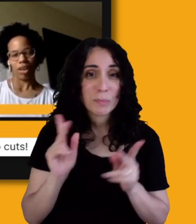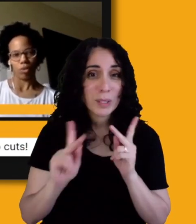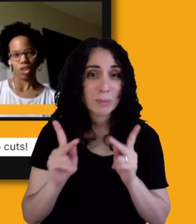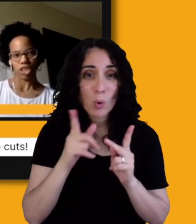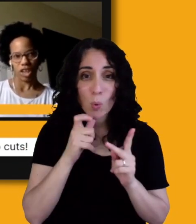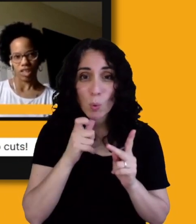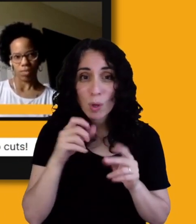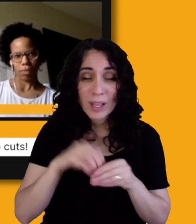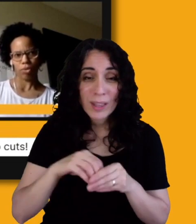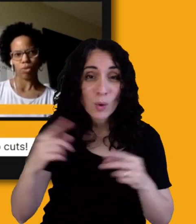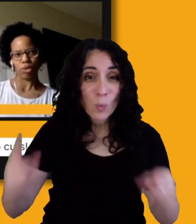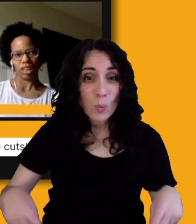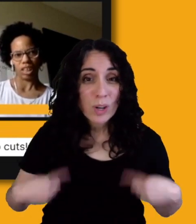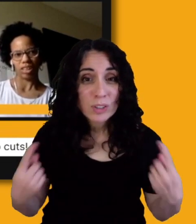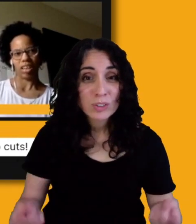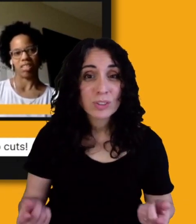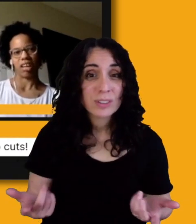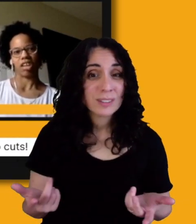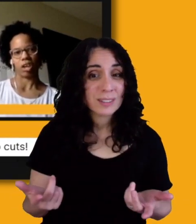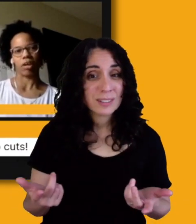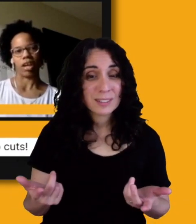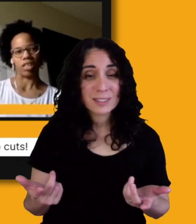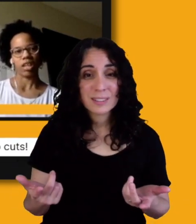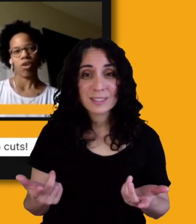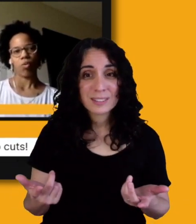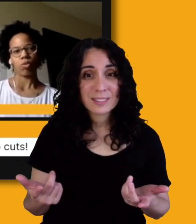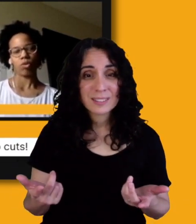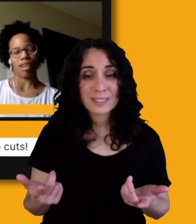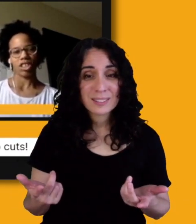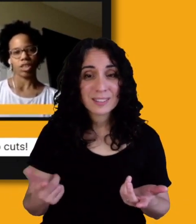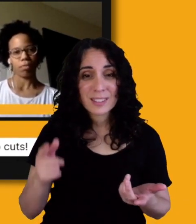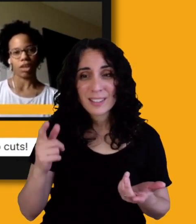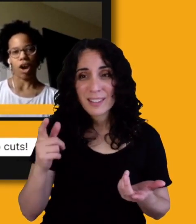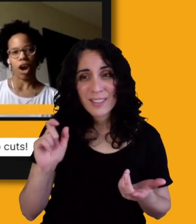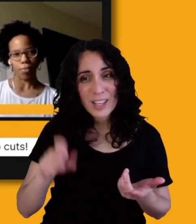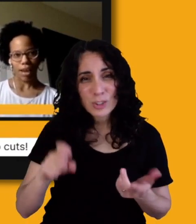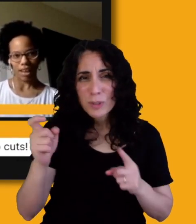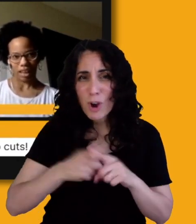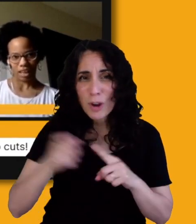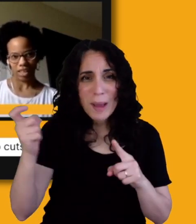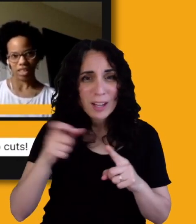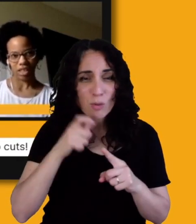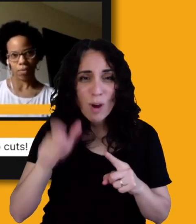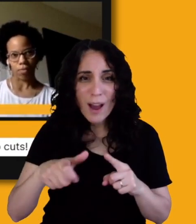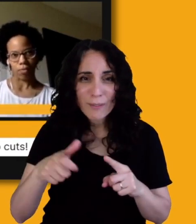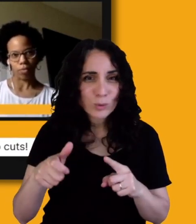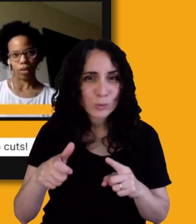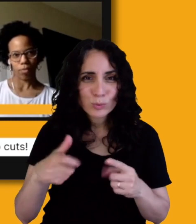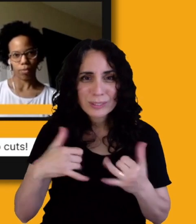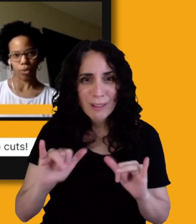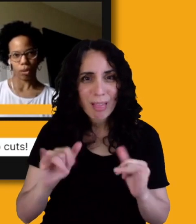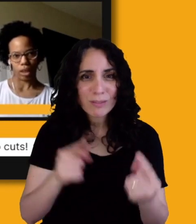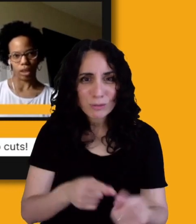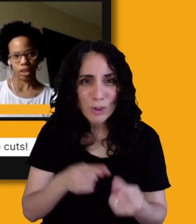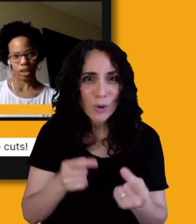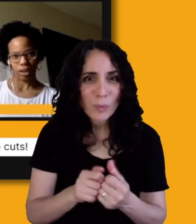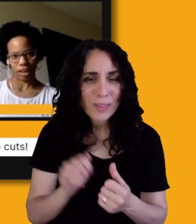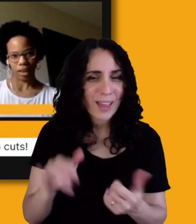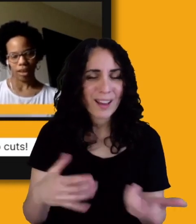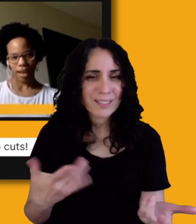wheelchairs and people who need things like curb cuts, that should be automatic in some point. Yes. Like at